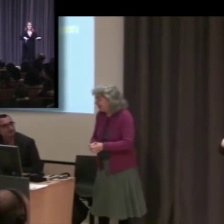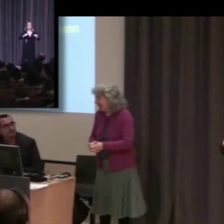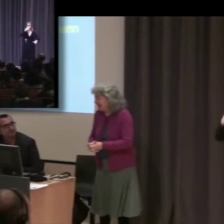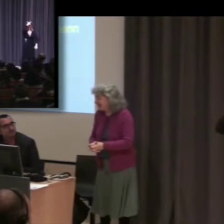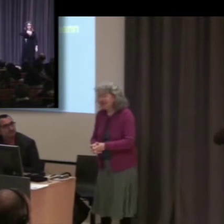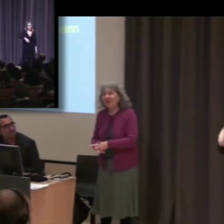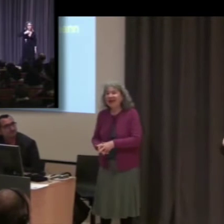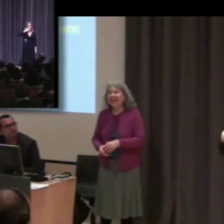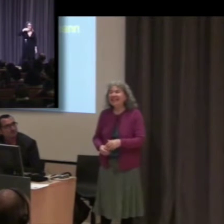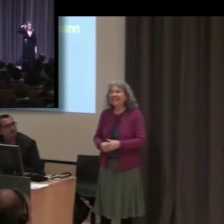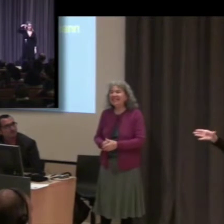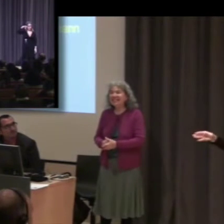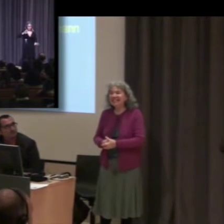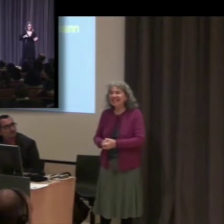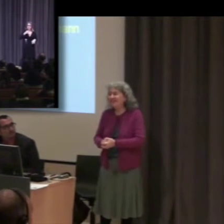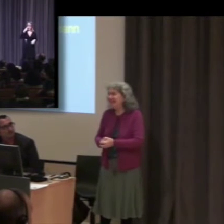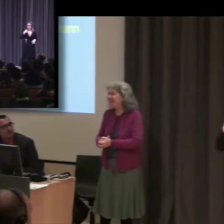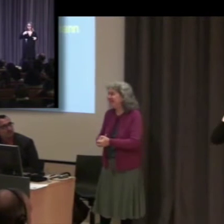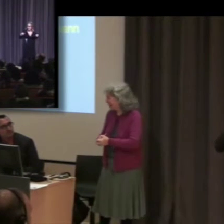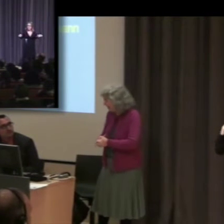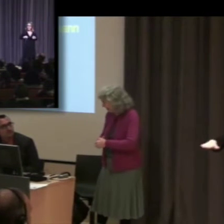minority. It's good for me.